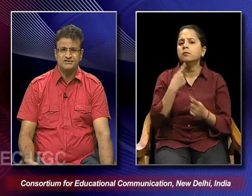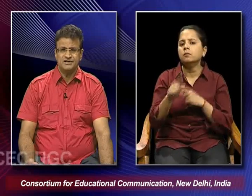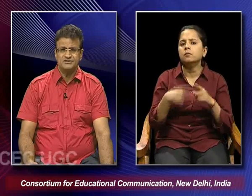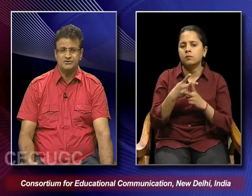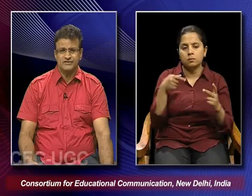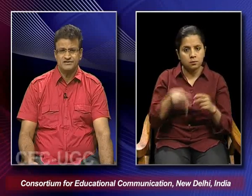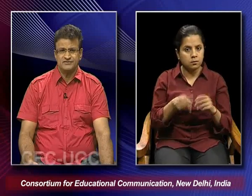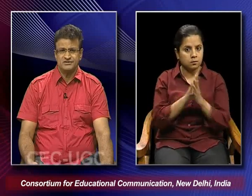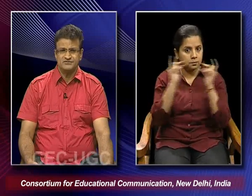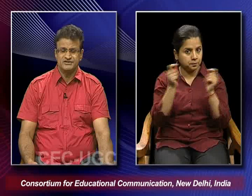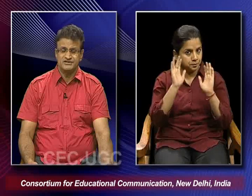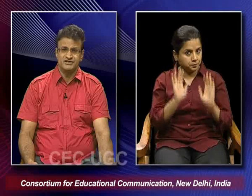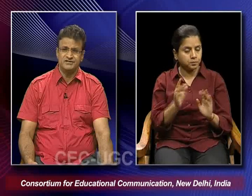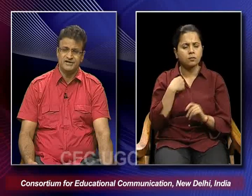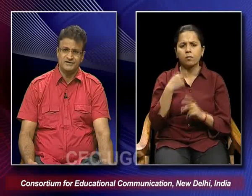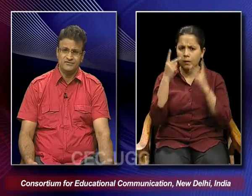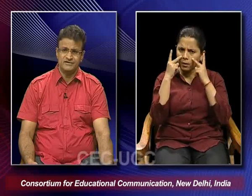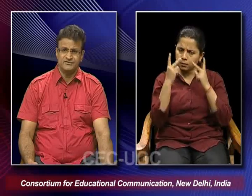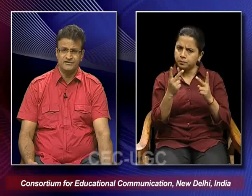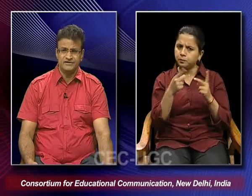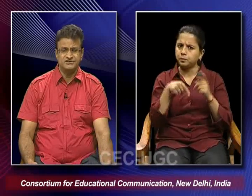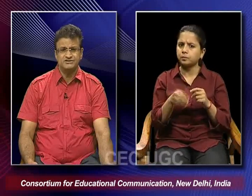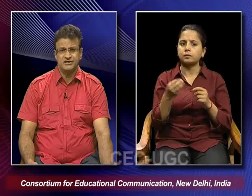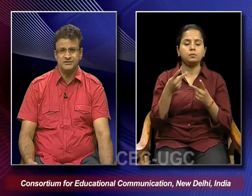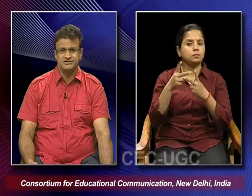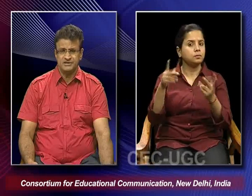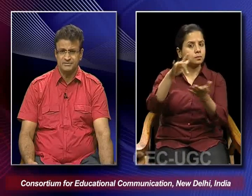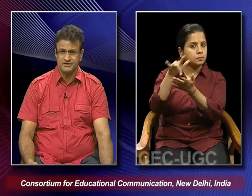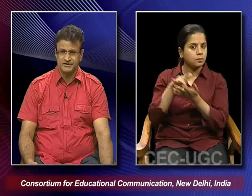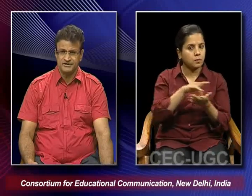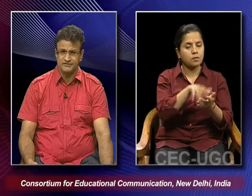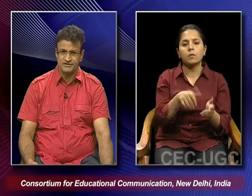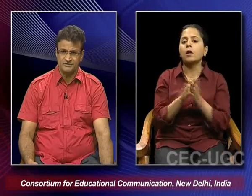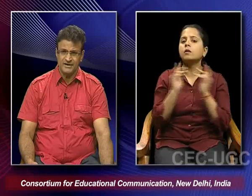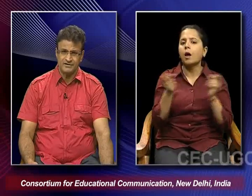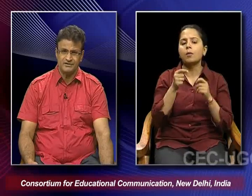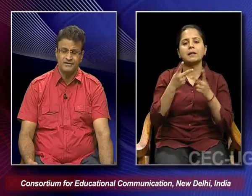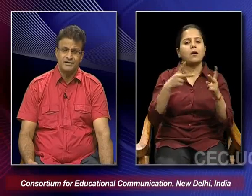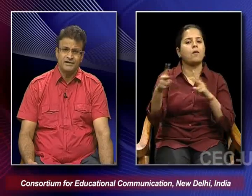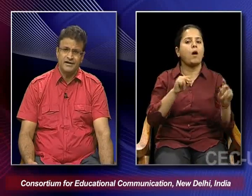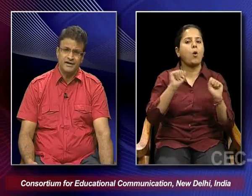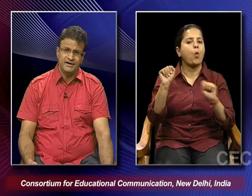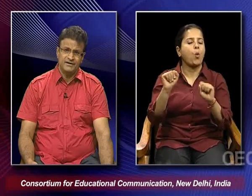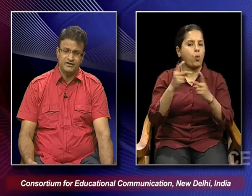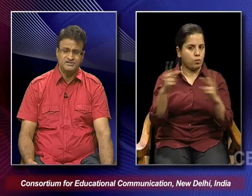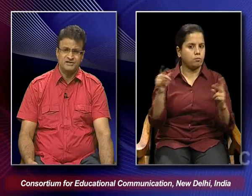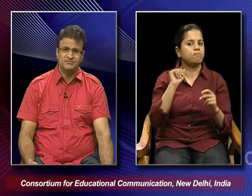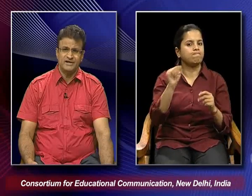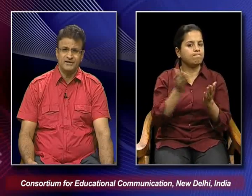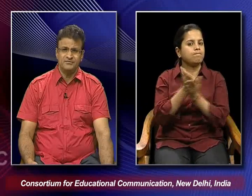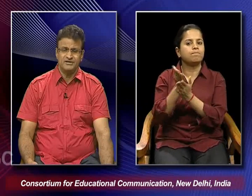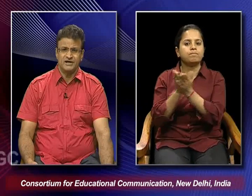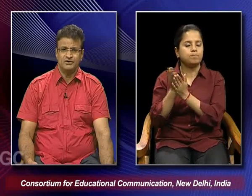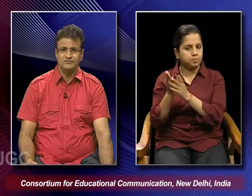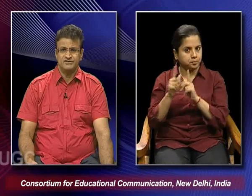these kinds of festivals we see that in different regions they are being celebrated in a different manner. And at the same